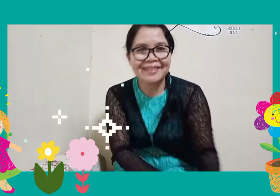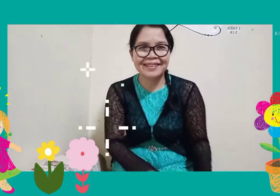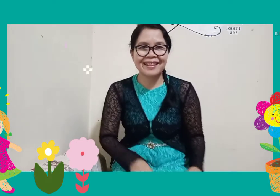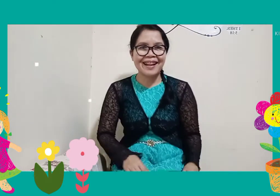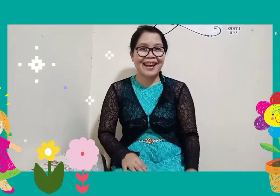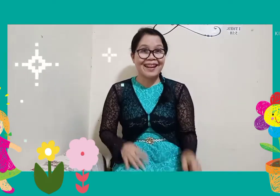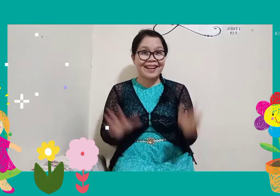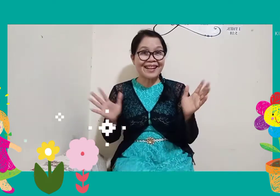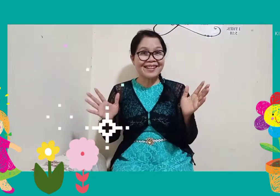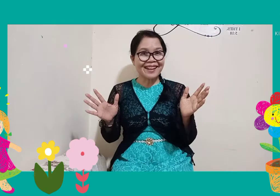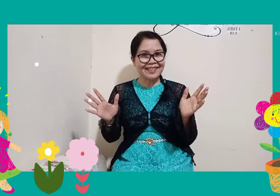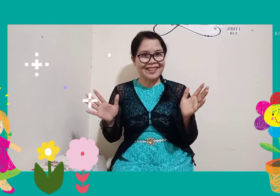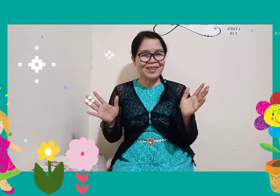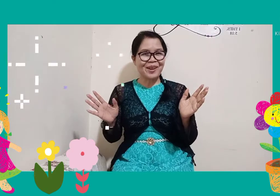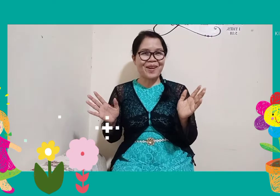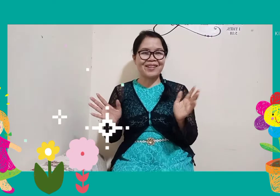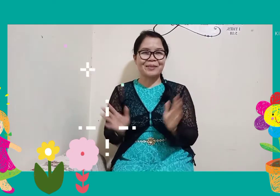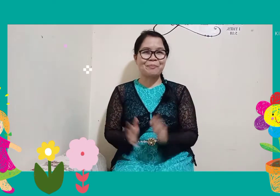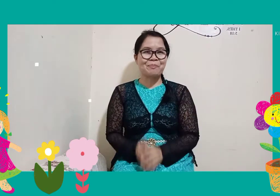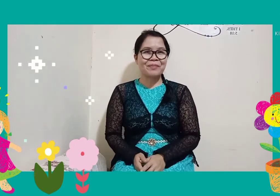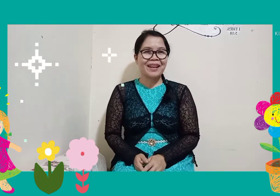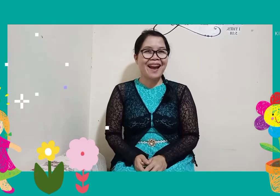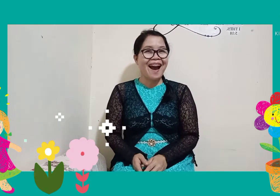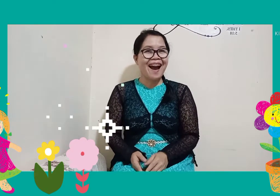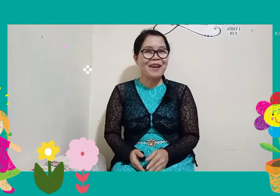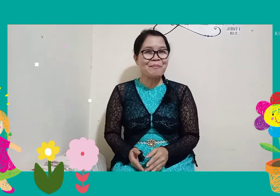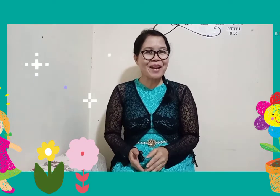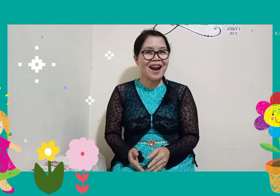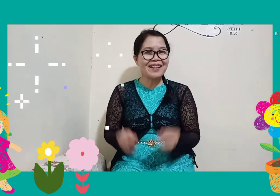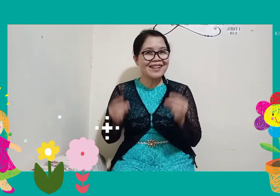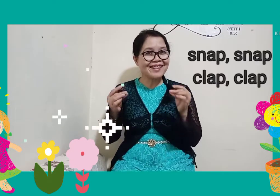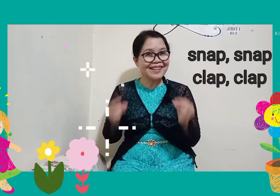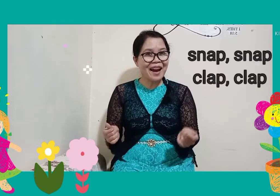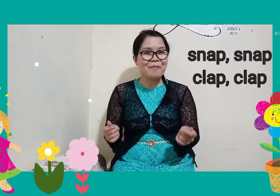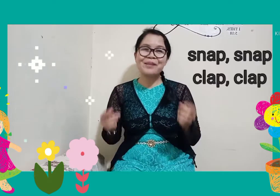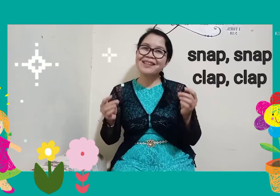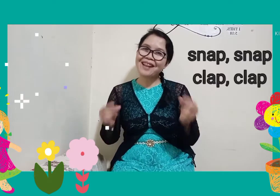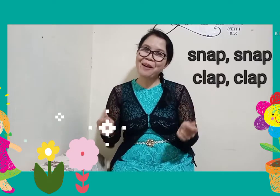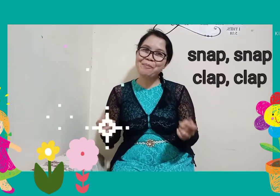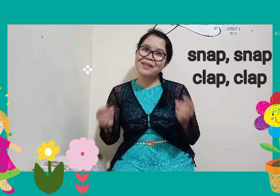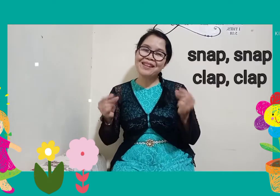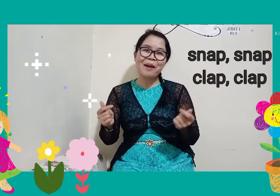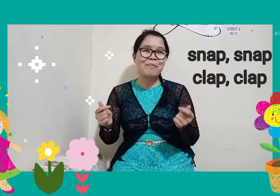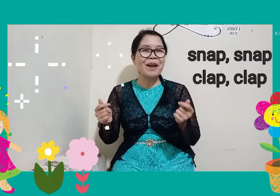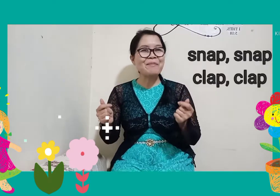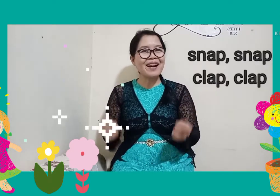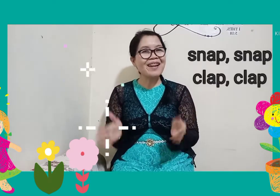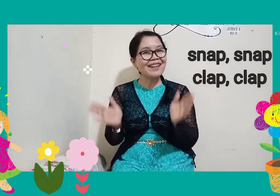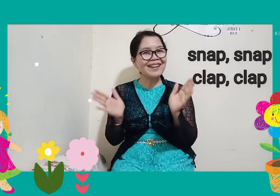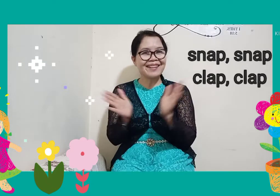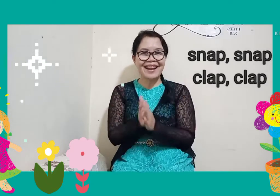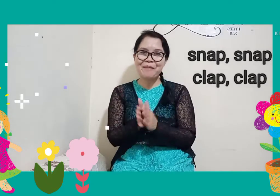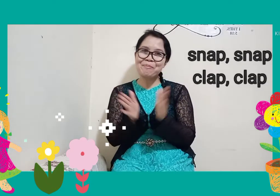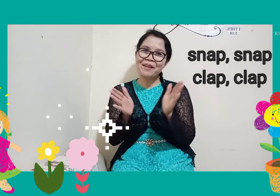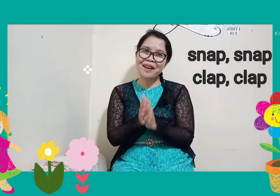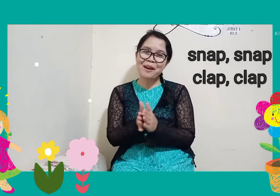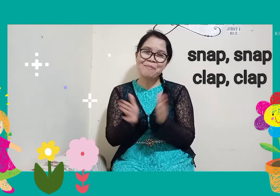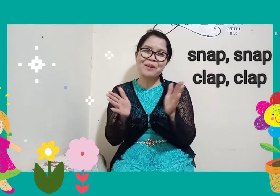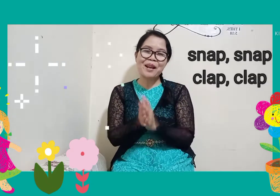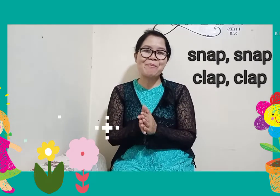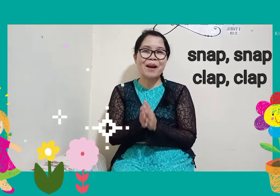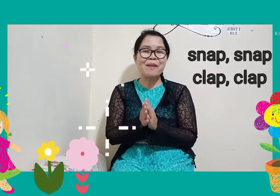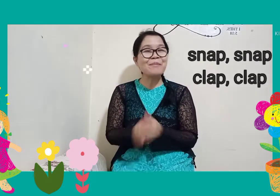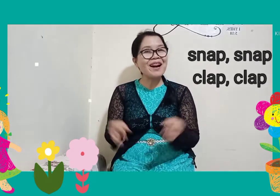let's start the song I'm gonna snuff snuff snuff I'm gonna clap